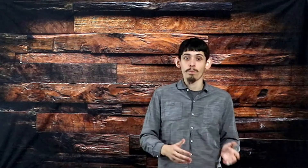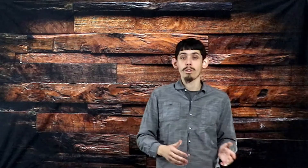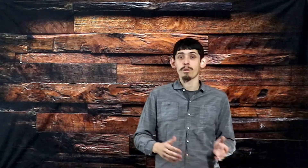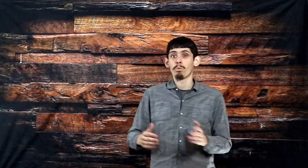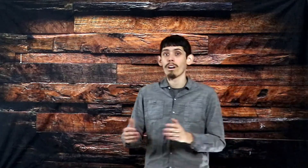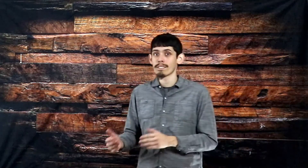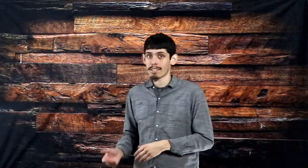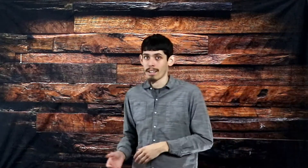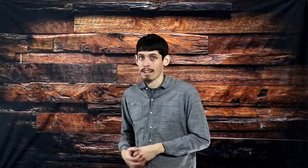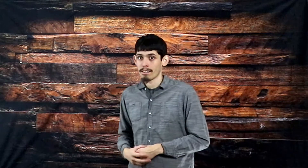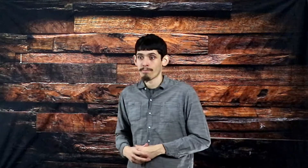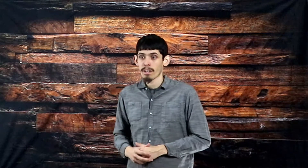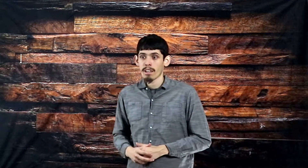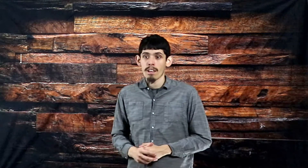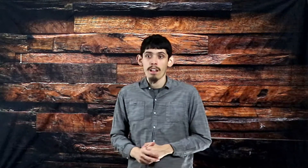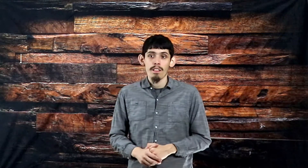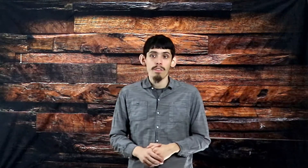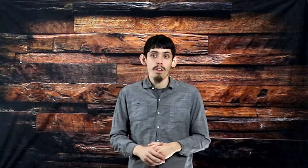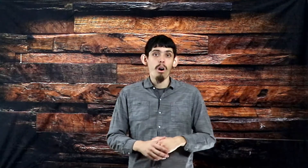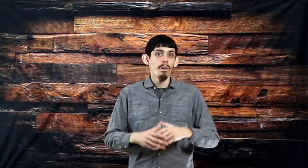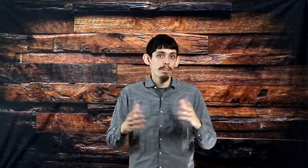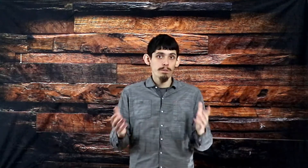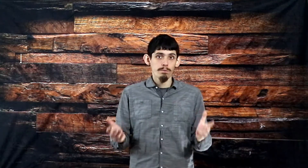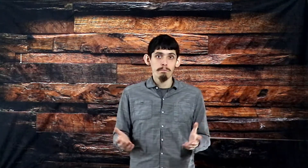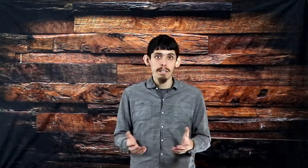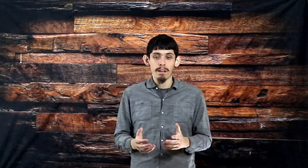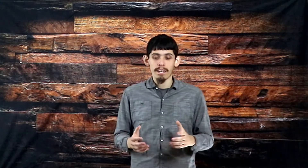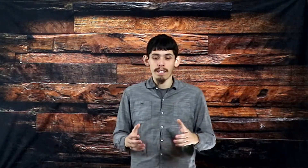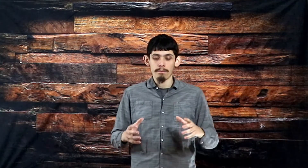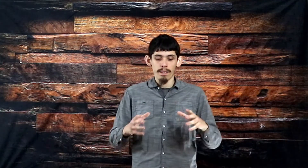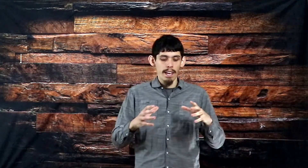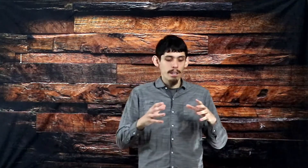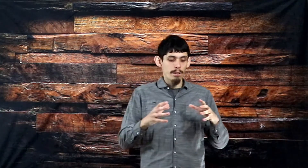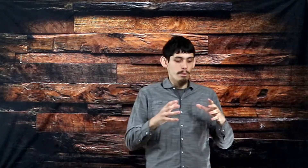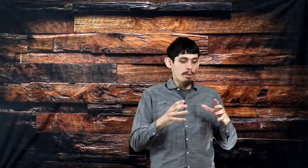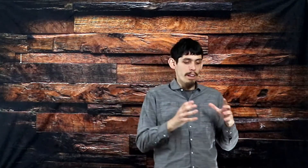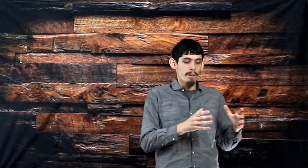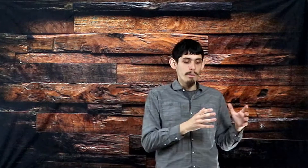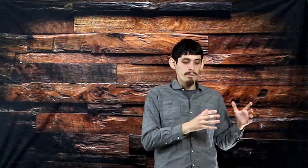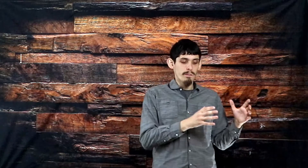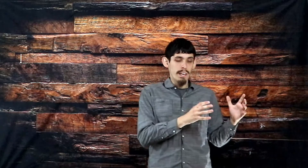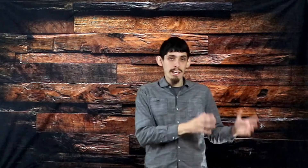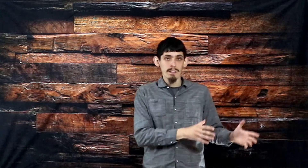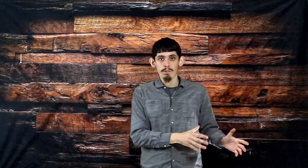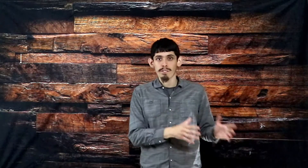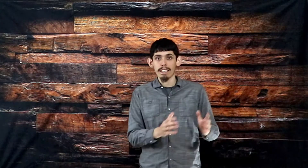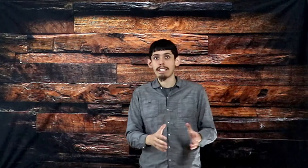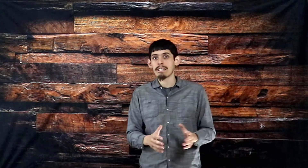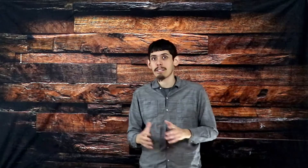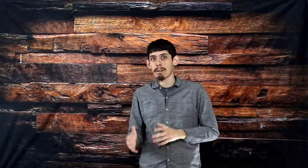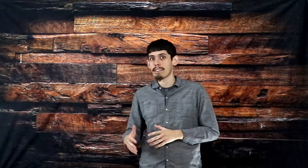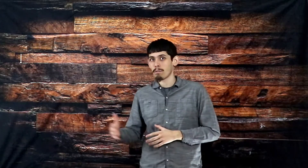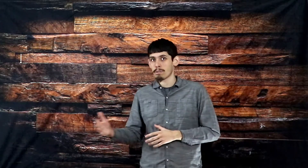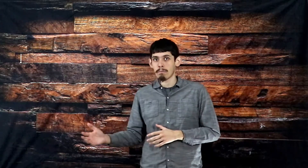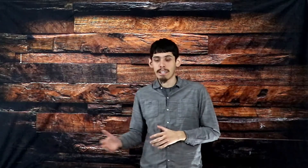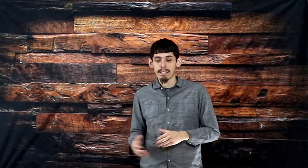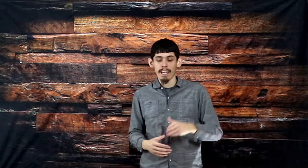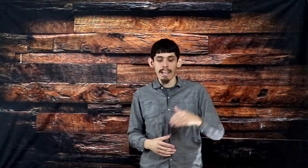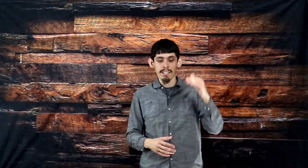Word was God. All things were made by Him, and without Him was not anything made that was made. And in